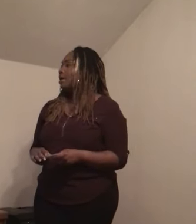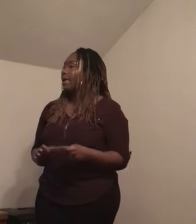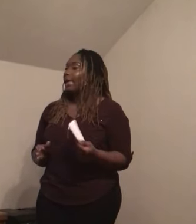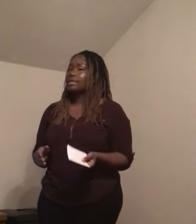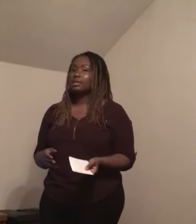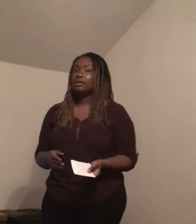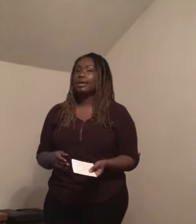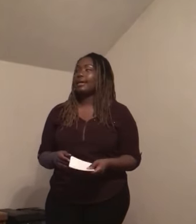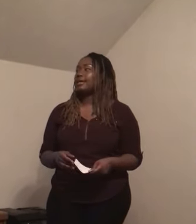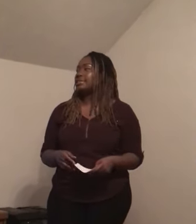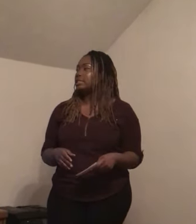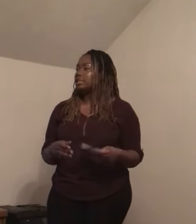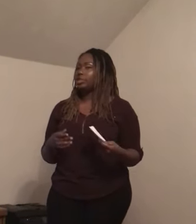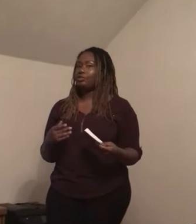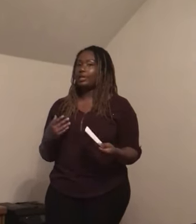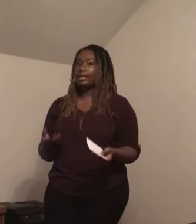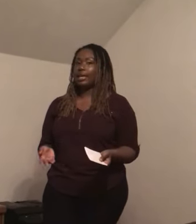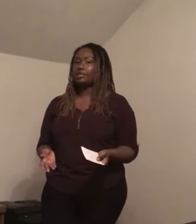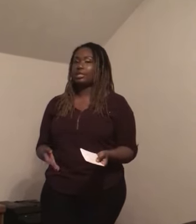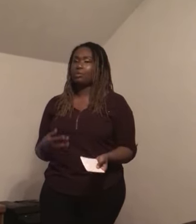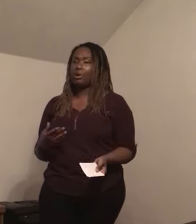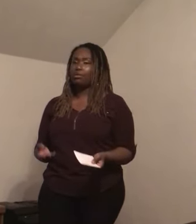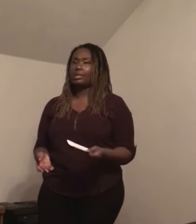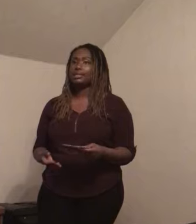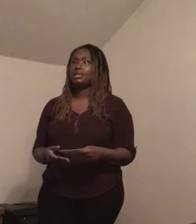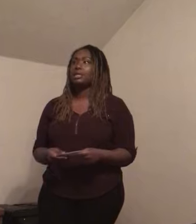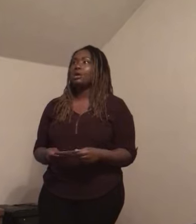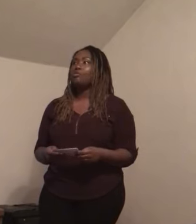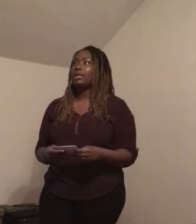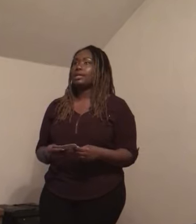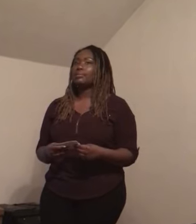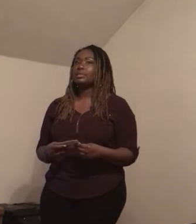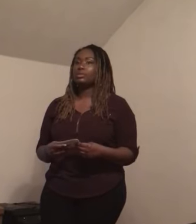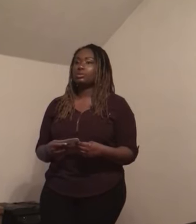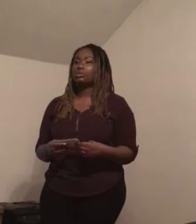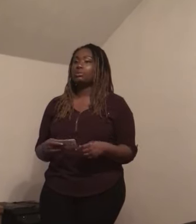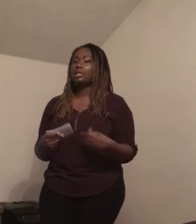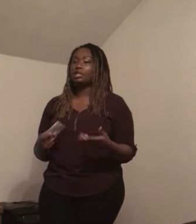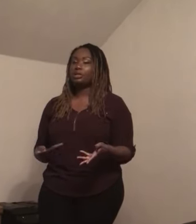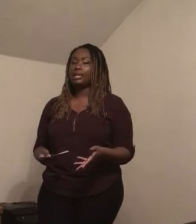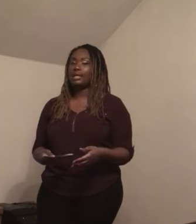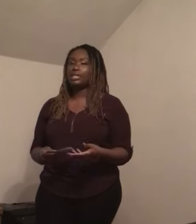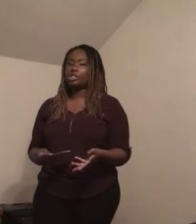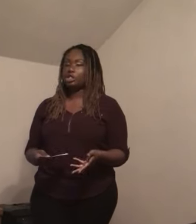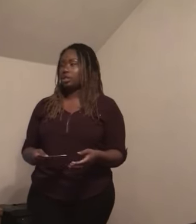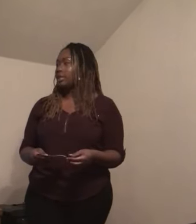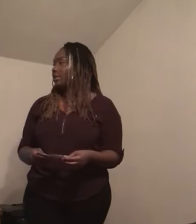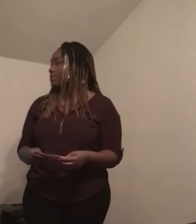ASL has different layers and components when it comes to learning it and teaching it.